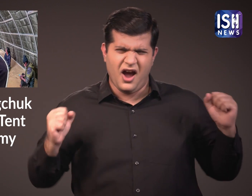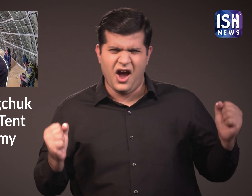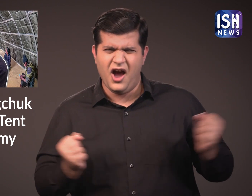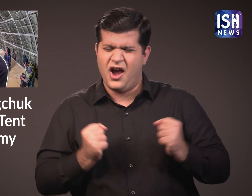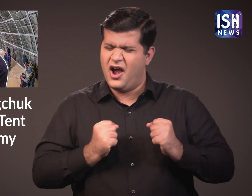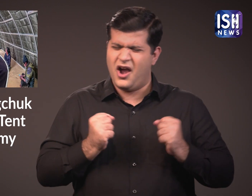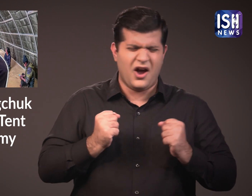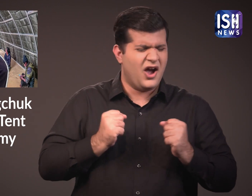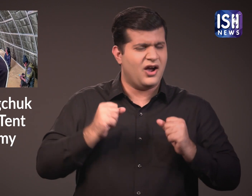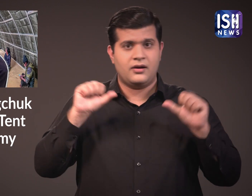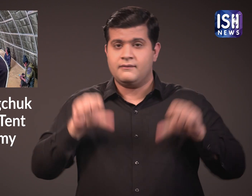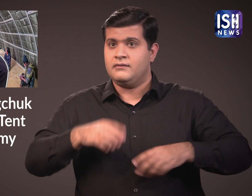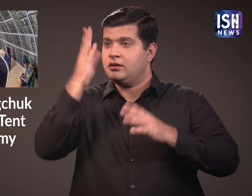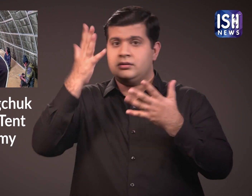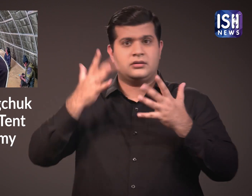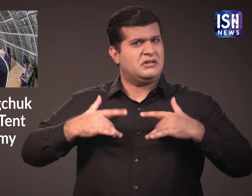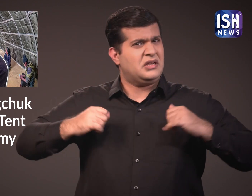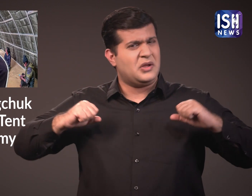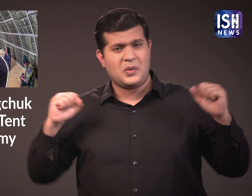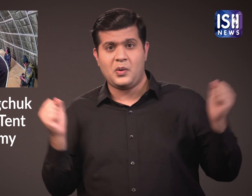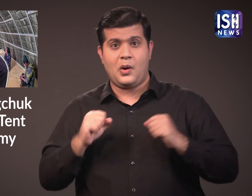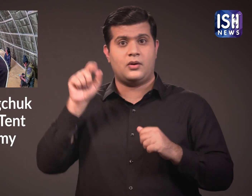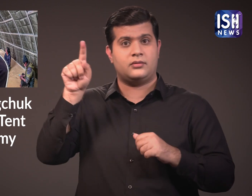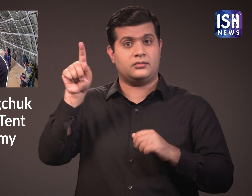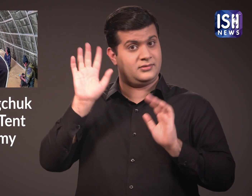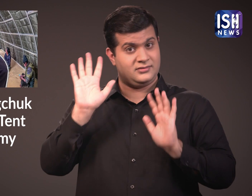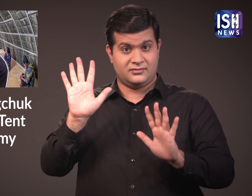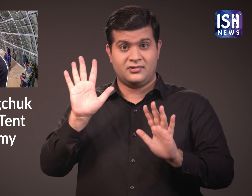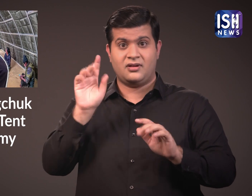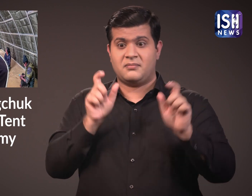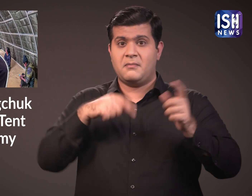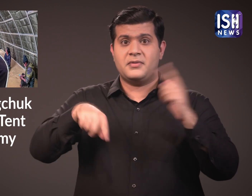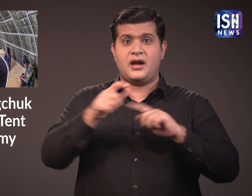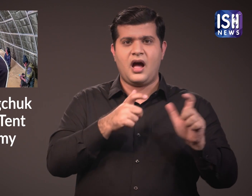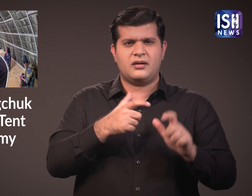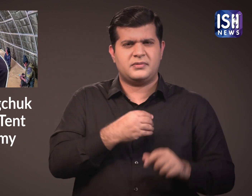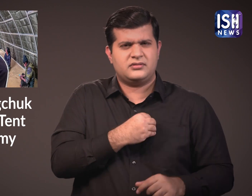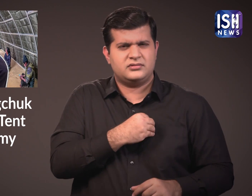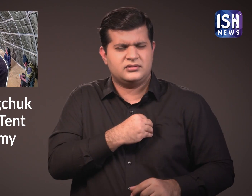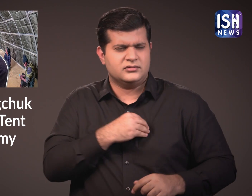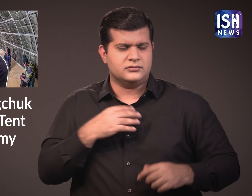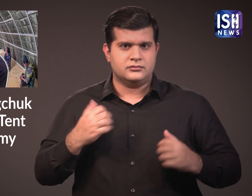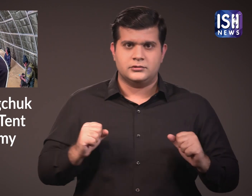It was very difficult to survive in minus 14 degrees and the soldiers have to suffer a lot.